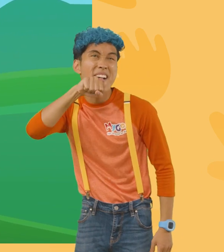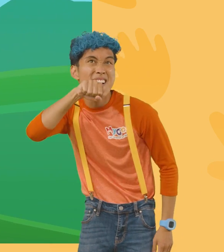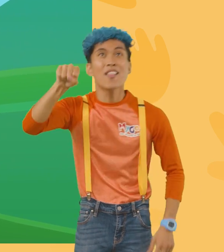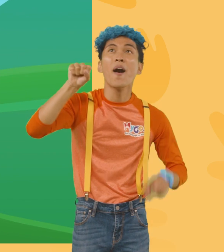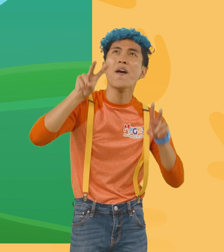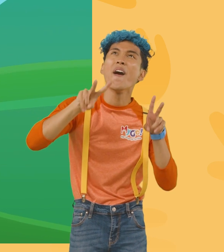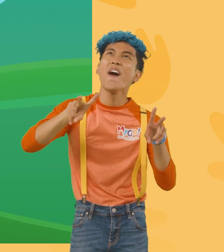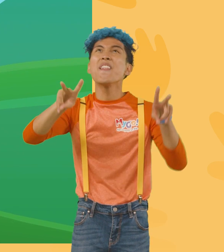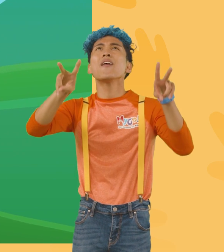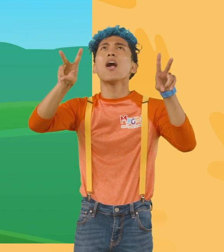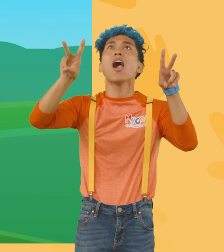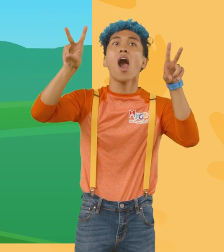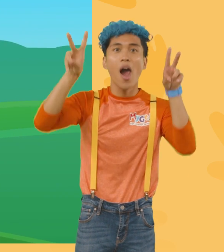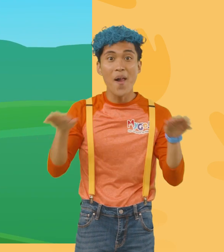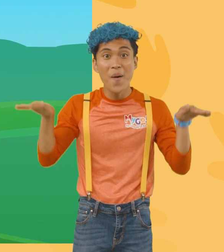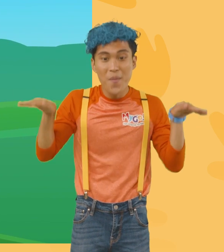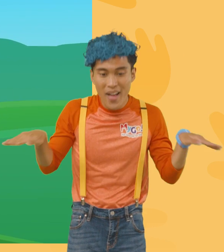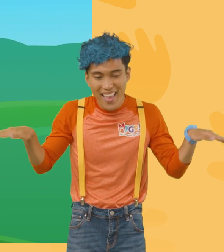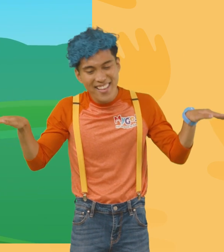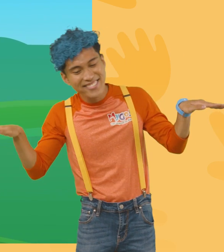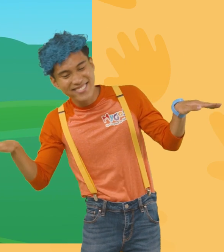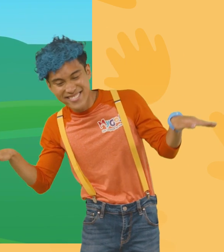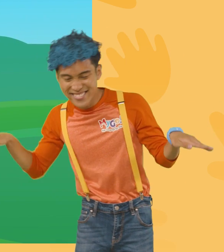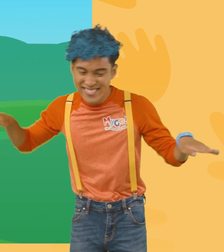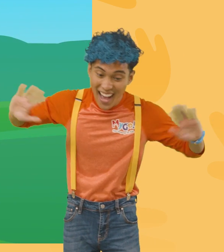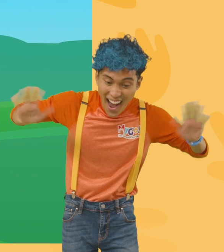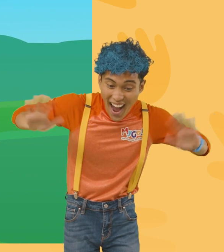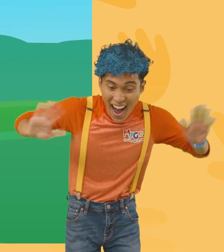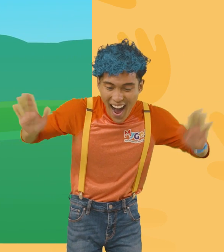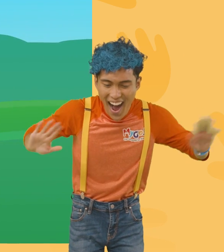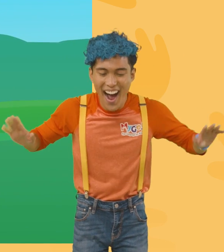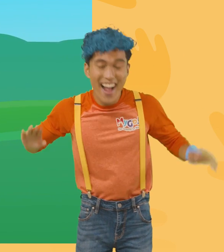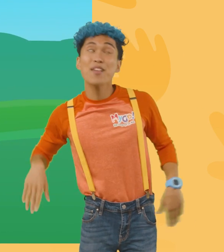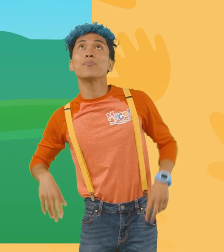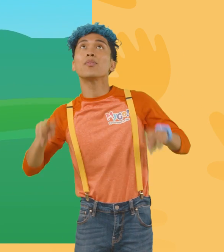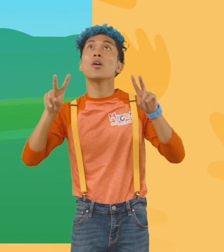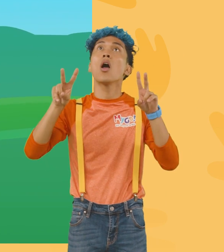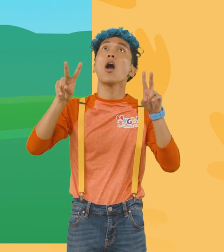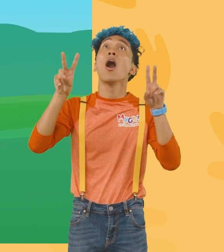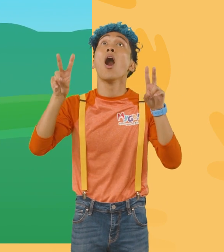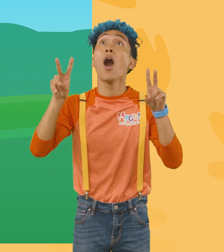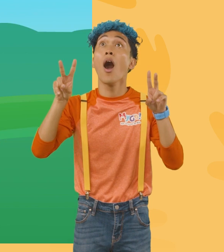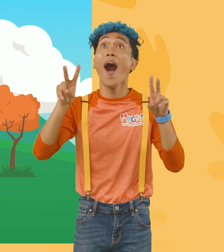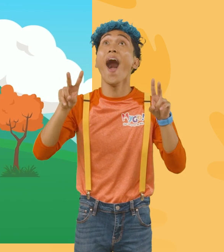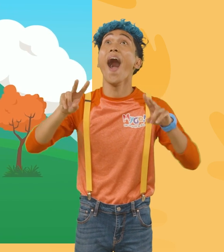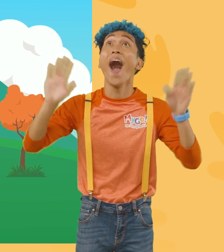love to look up and see their wings. Some down at me. Hey,